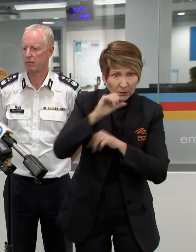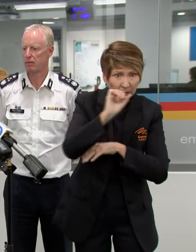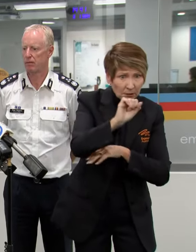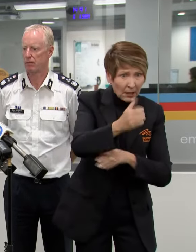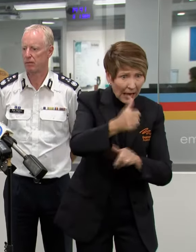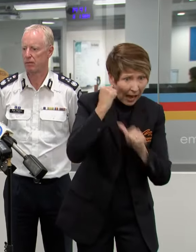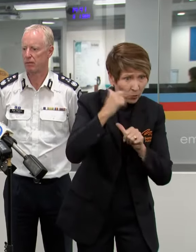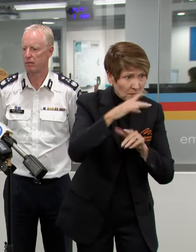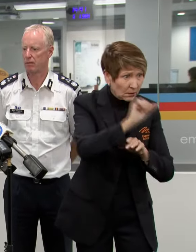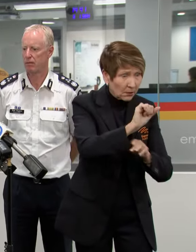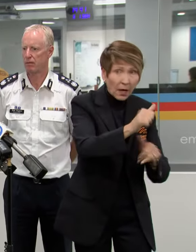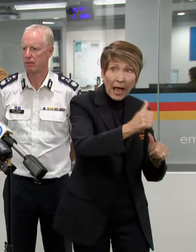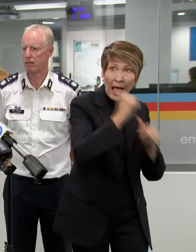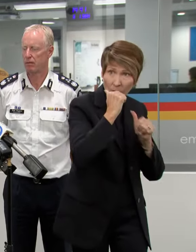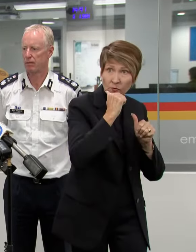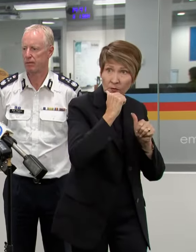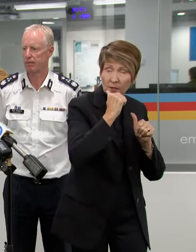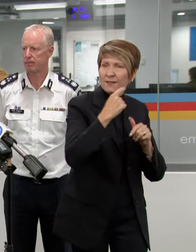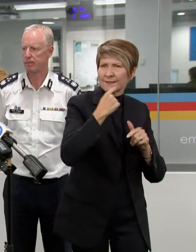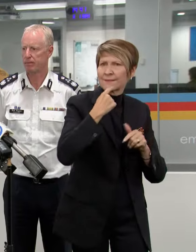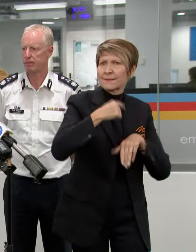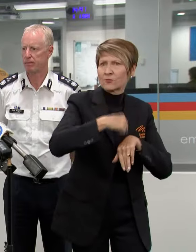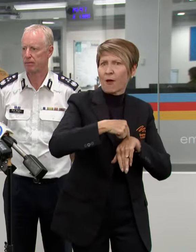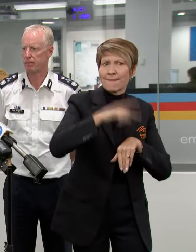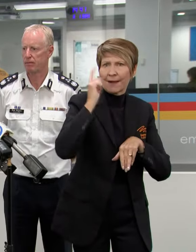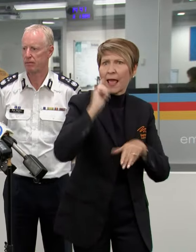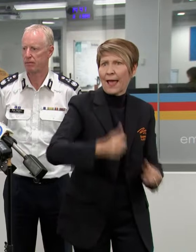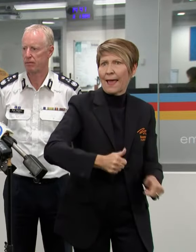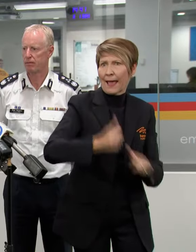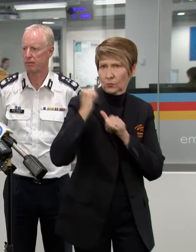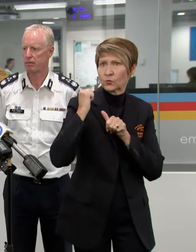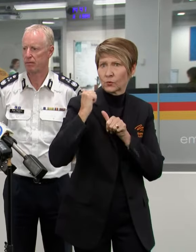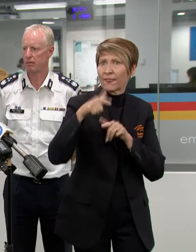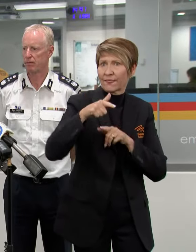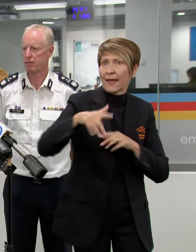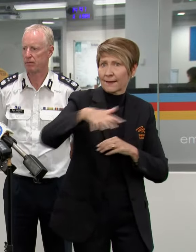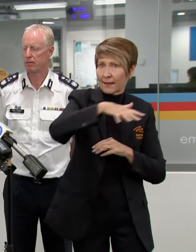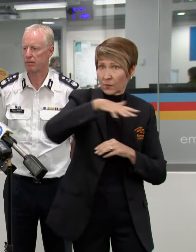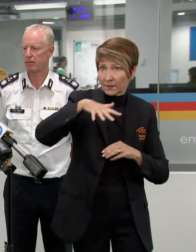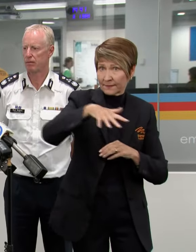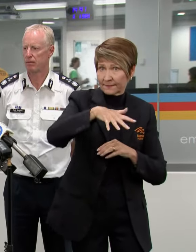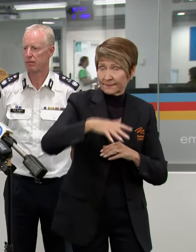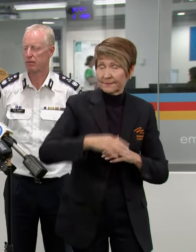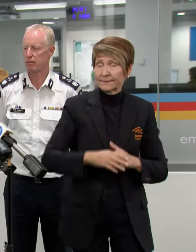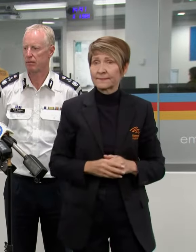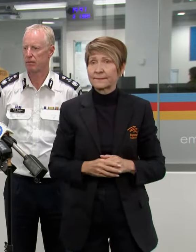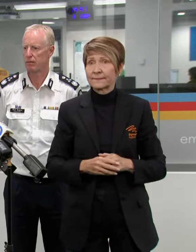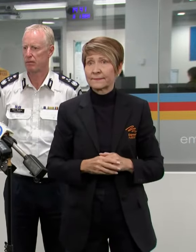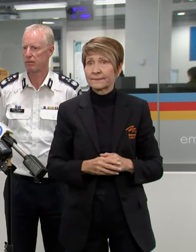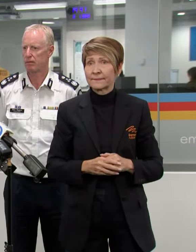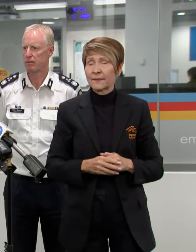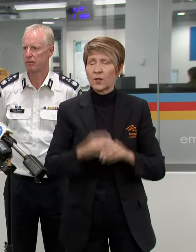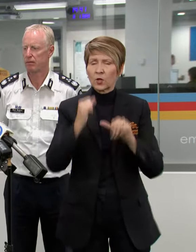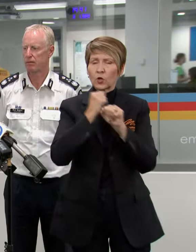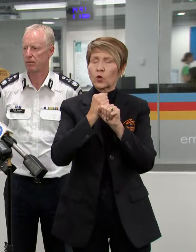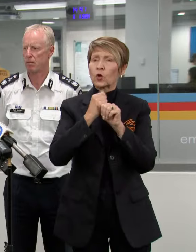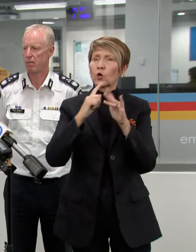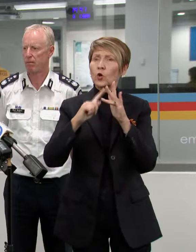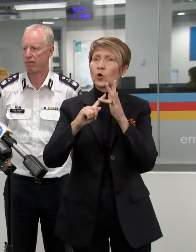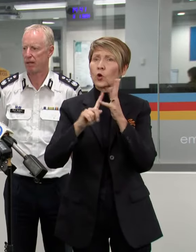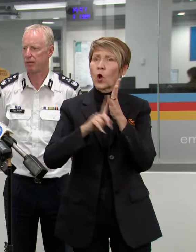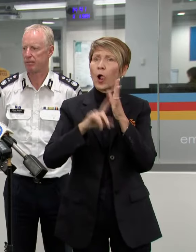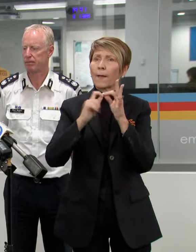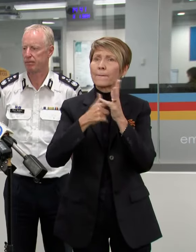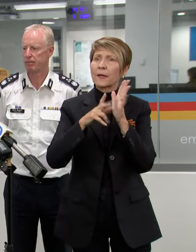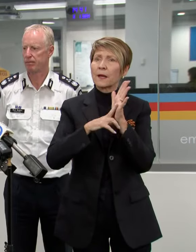in place that is saying it is time to leave. Mitre flooding is also now starting to occur on the Goulburn River further down